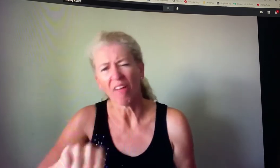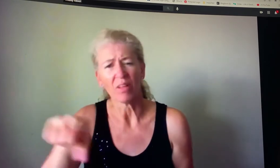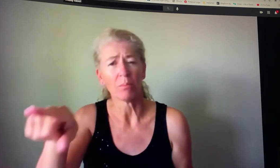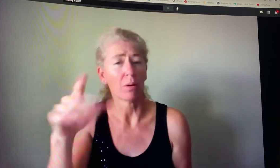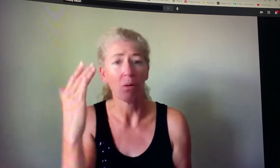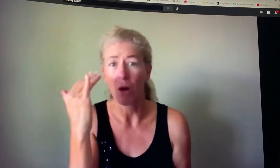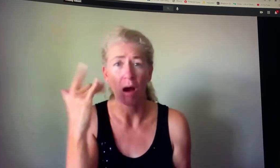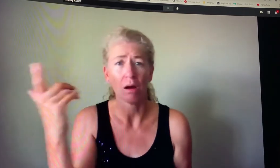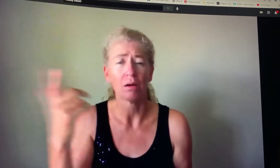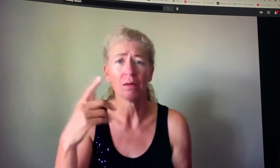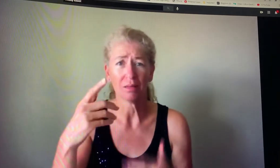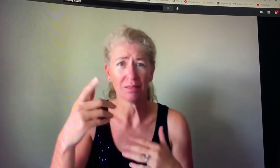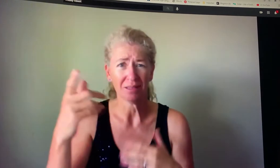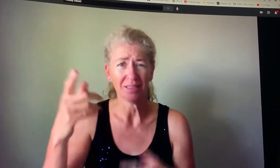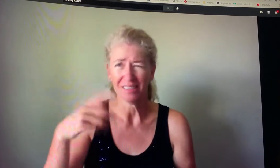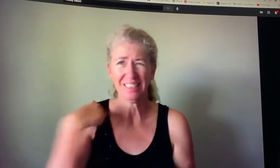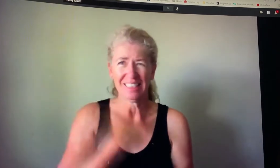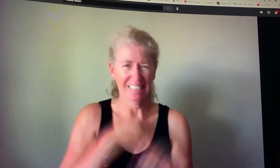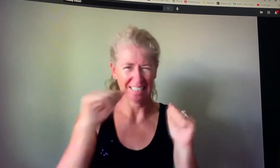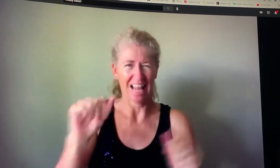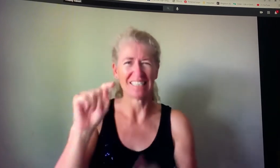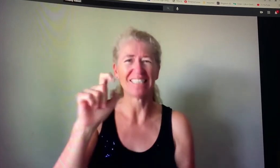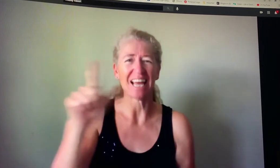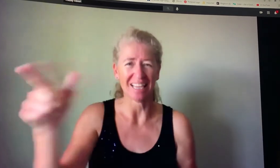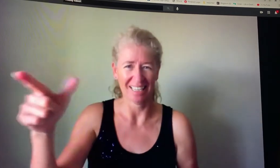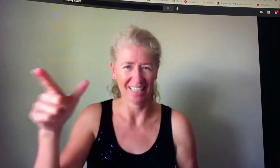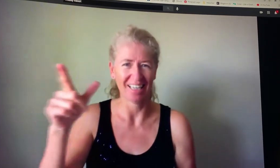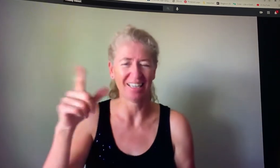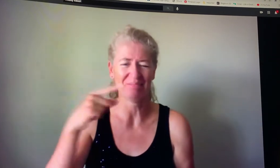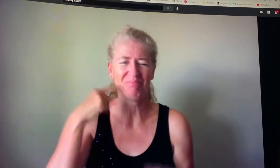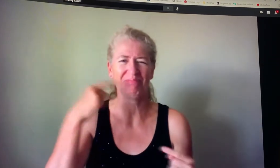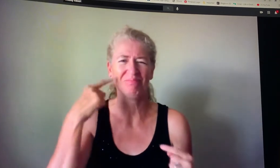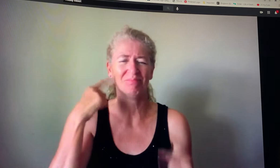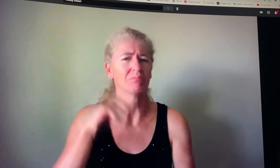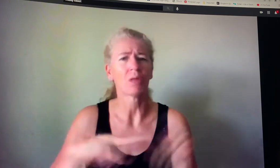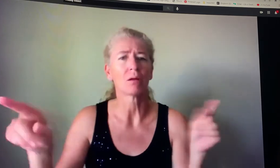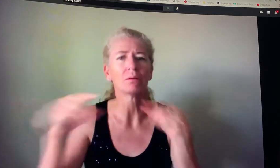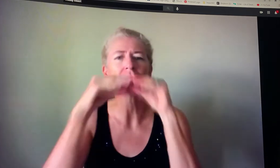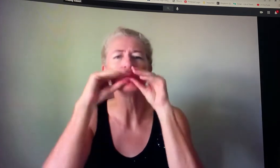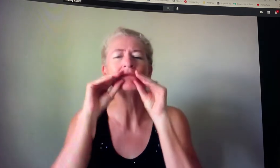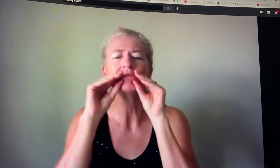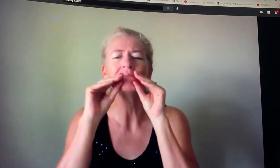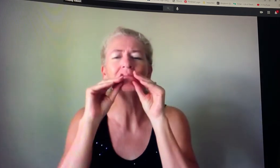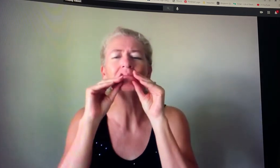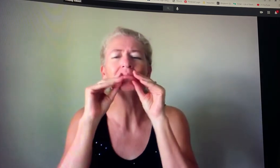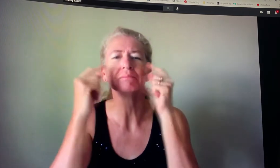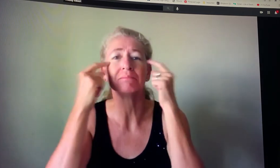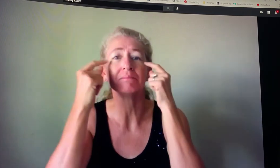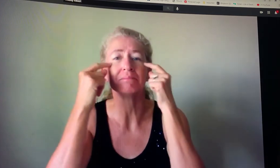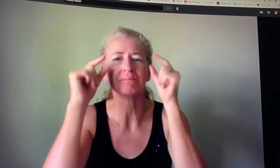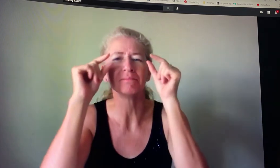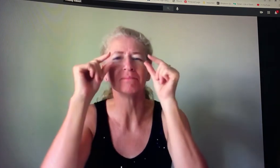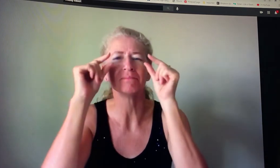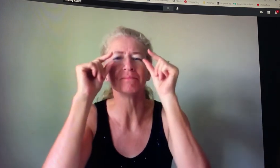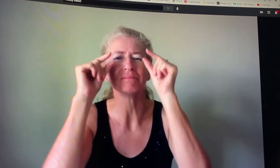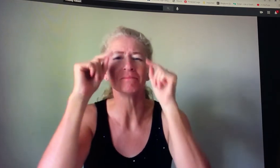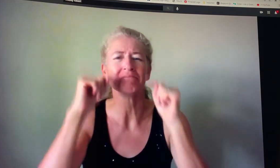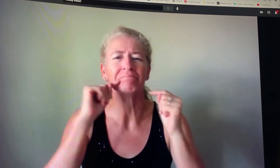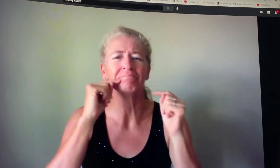that covered his face but we loved him we could tell that every once in a while he would he would laugh but only